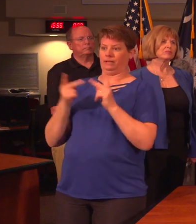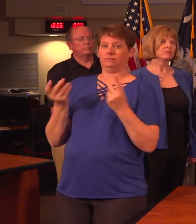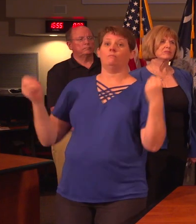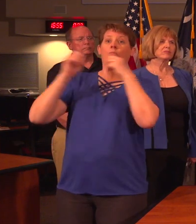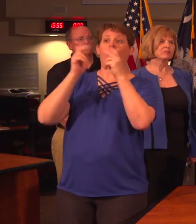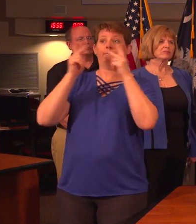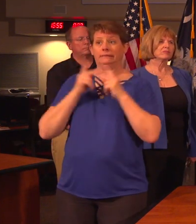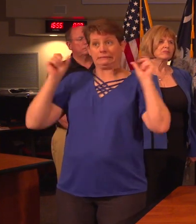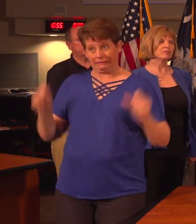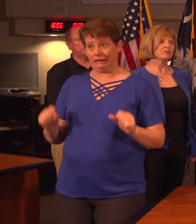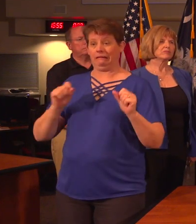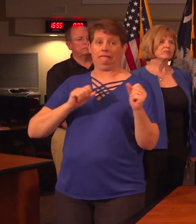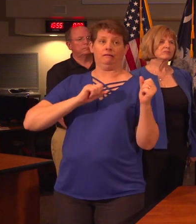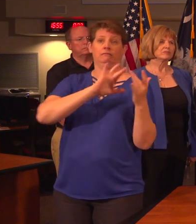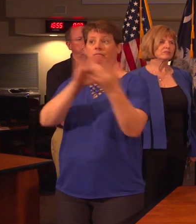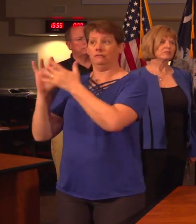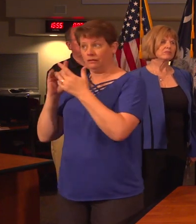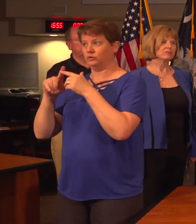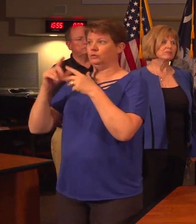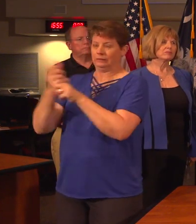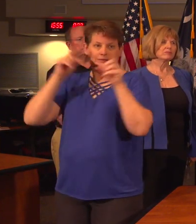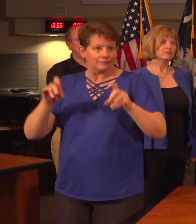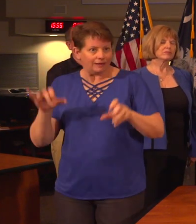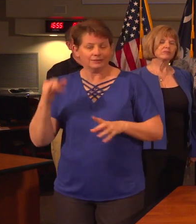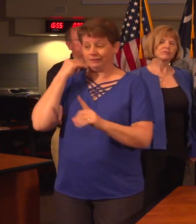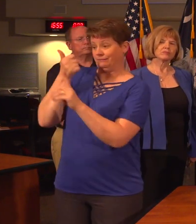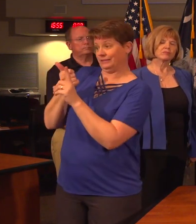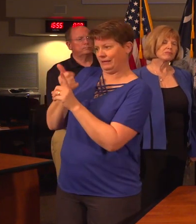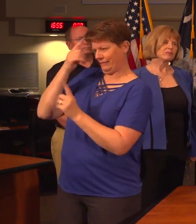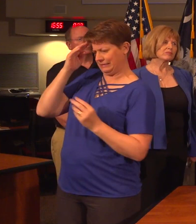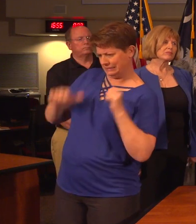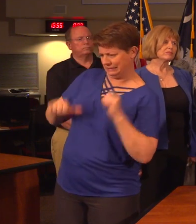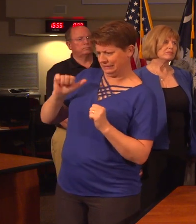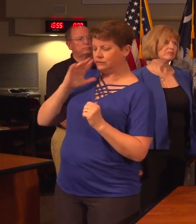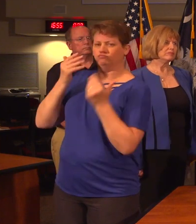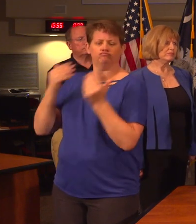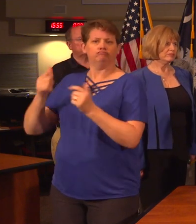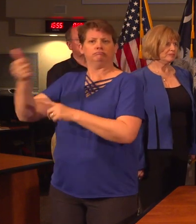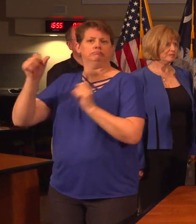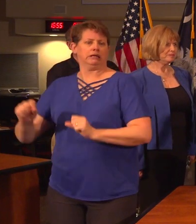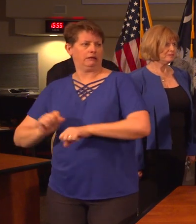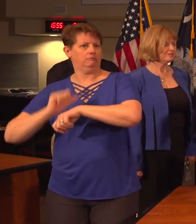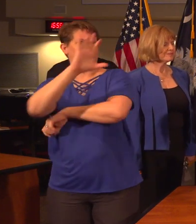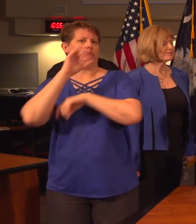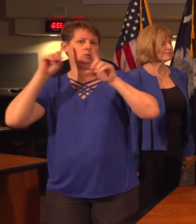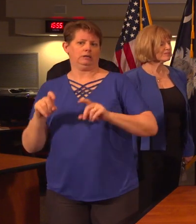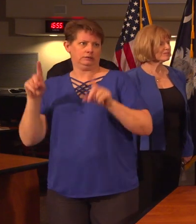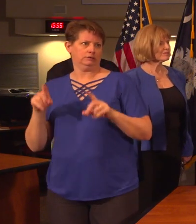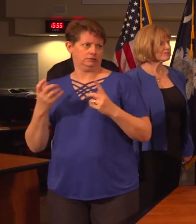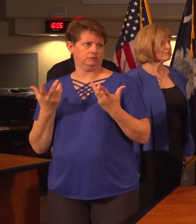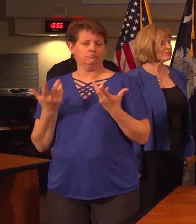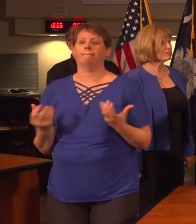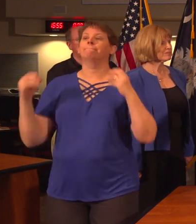availability of providers to make the decision on their own if their patients meet the symptoms to be tested so it gives us